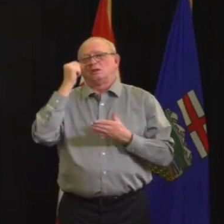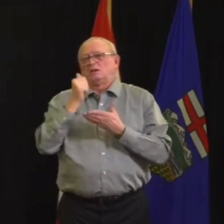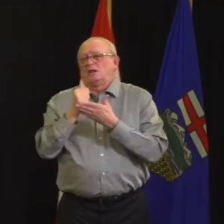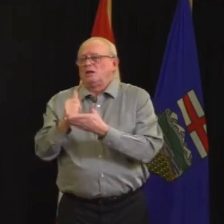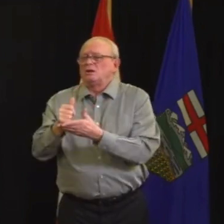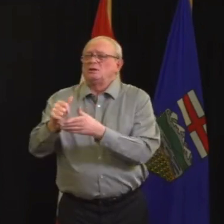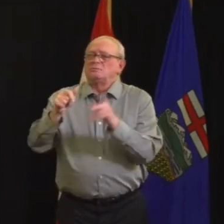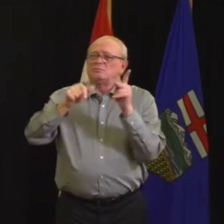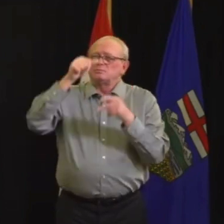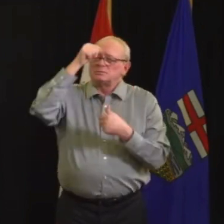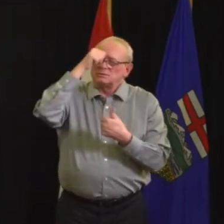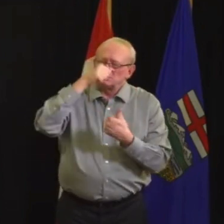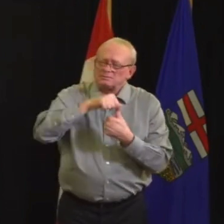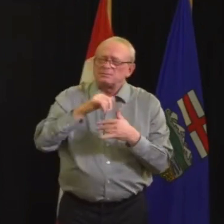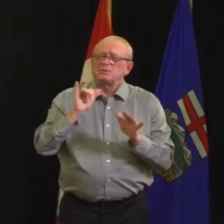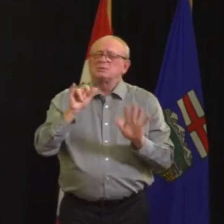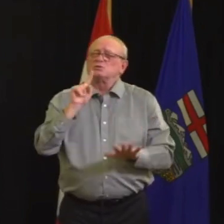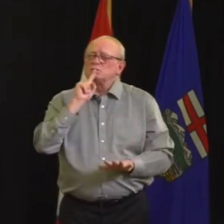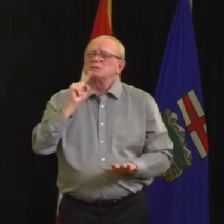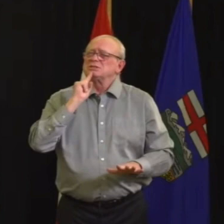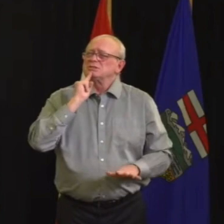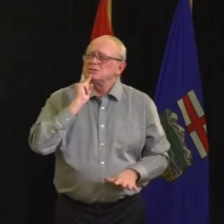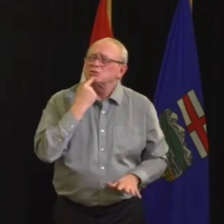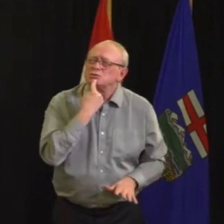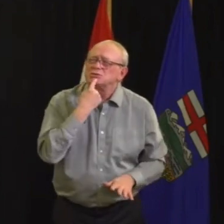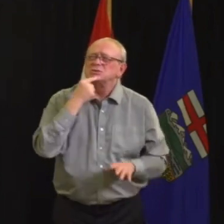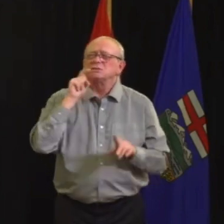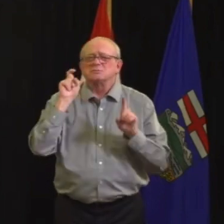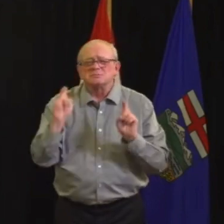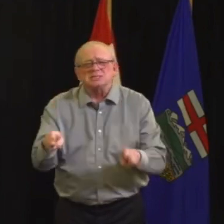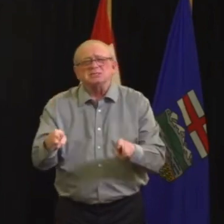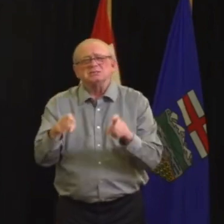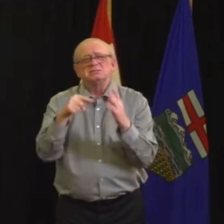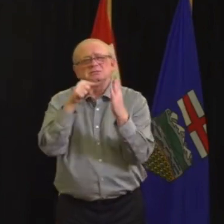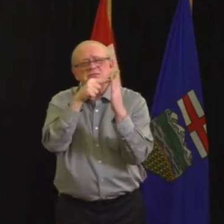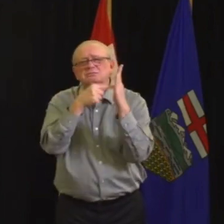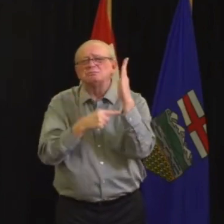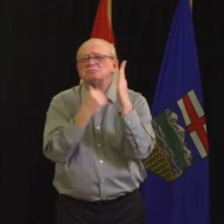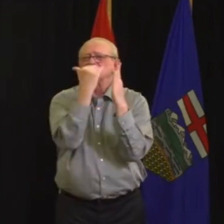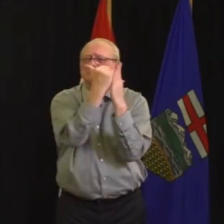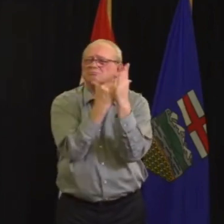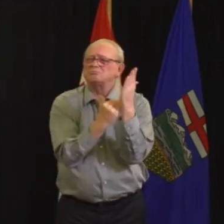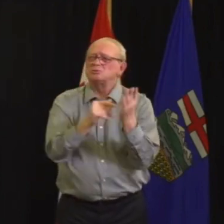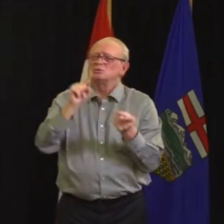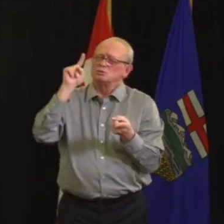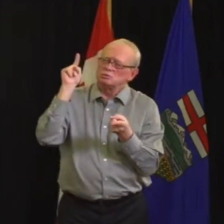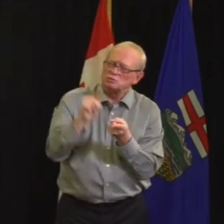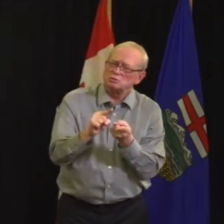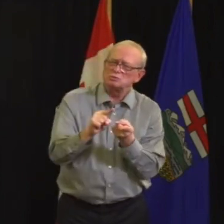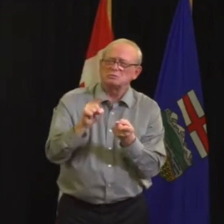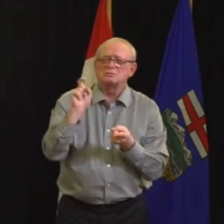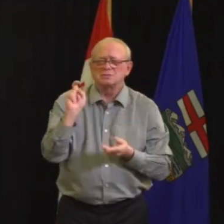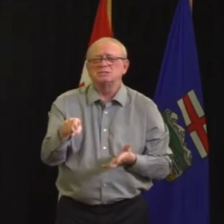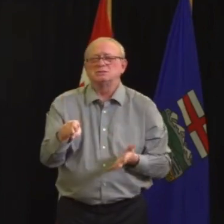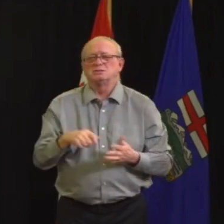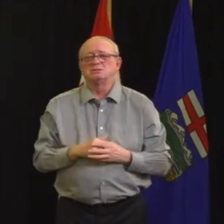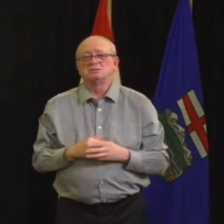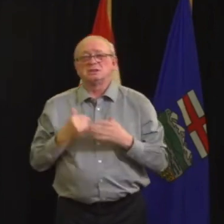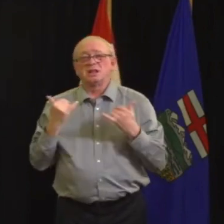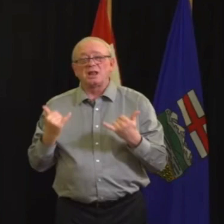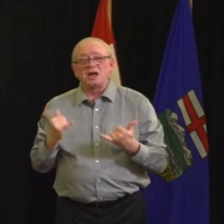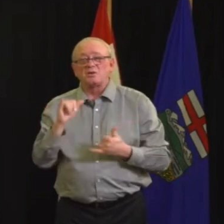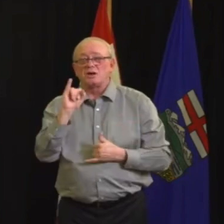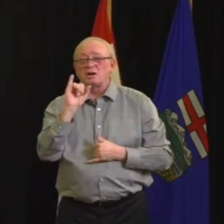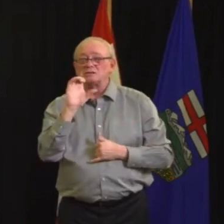As the Premier said, the rising hospitalizations and ICU admissions are threatening our ability to deliver health services and